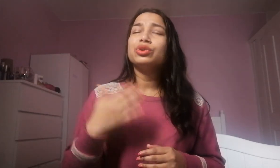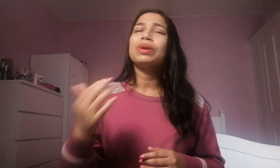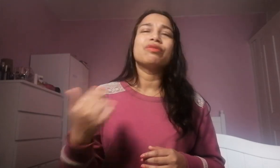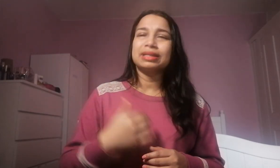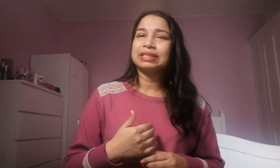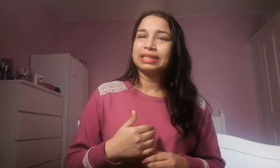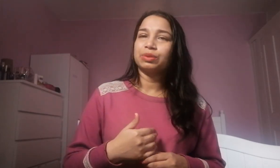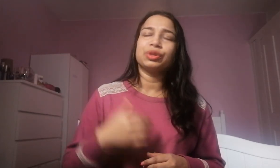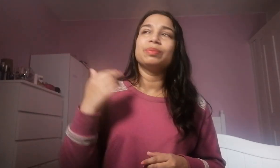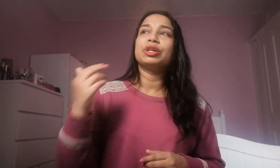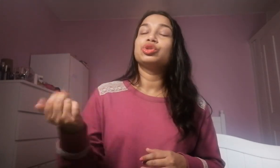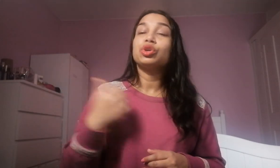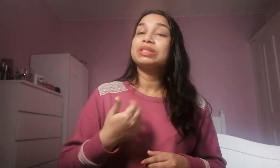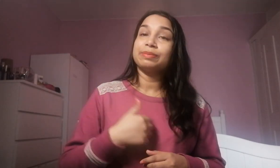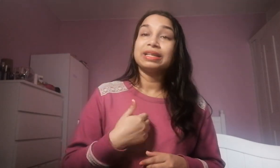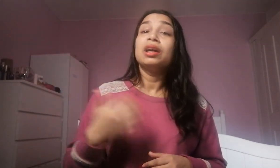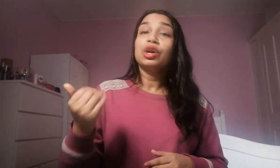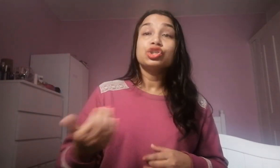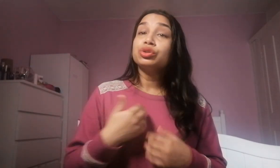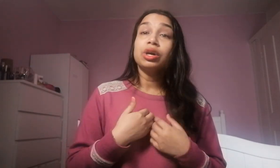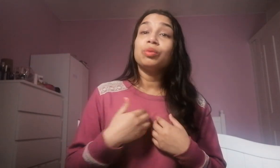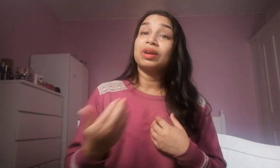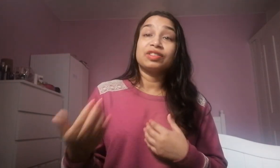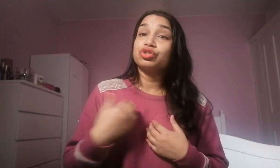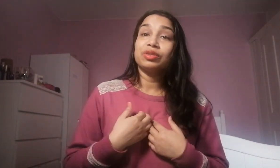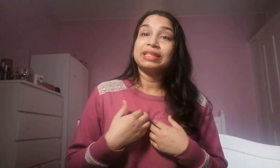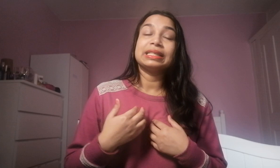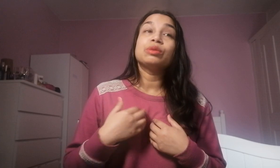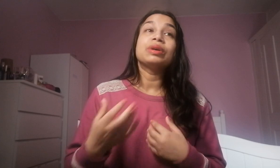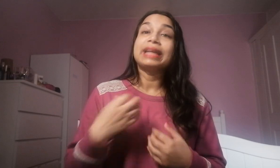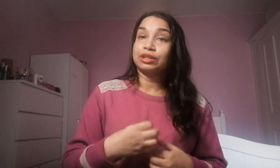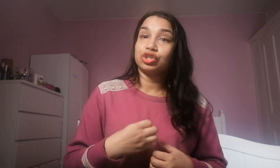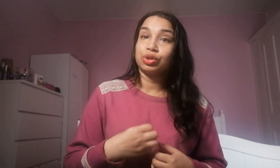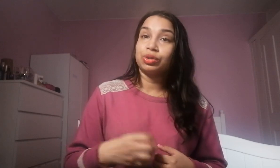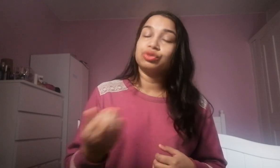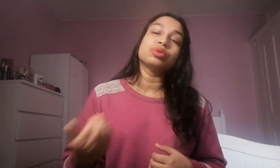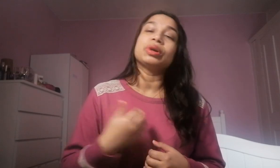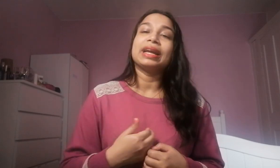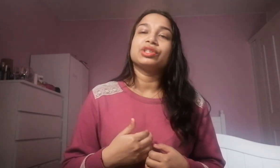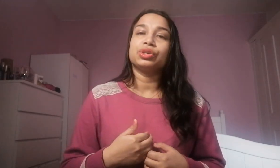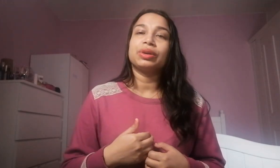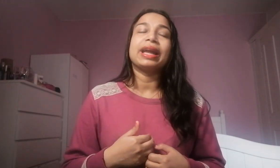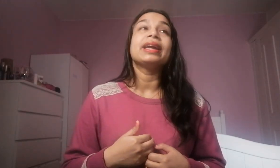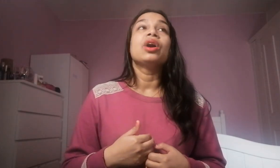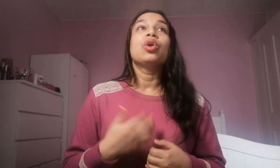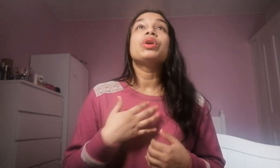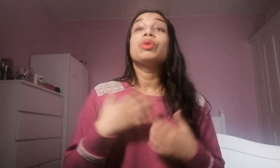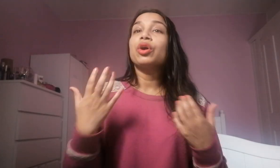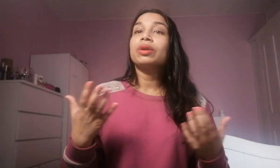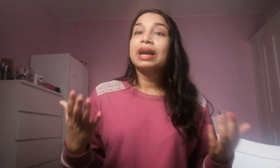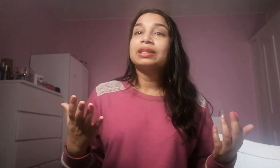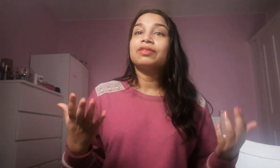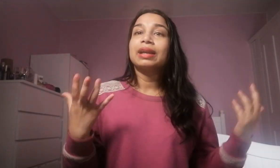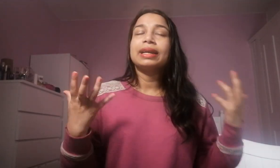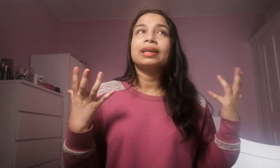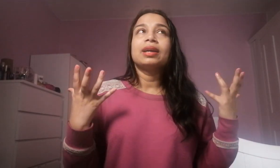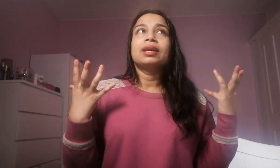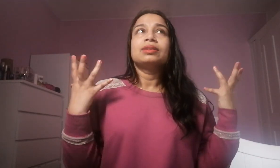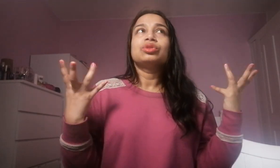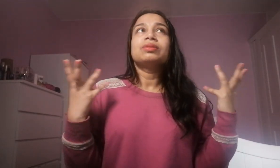you know it resonates with you because you know deep down because you know what the truth is it will get to you the truth will get to you okay or you will kind of like sort